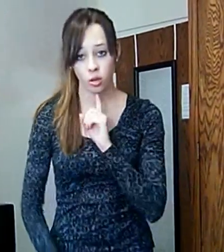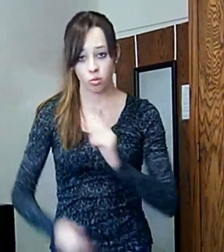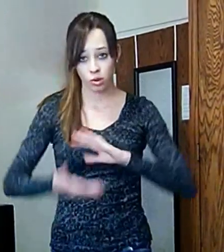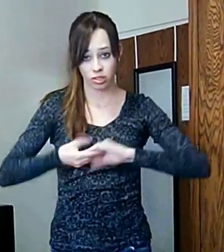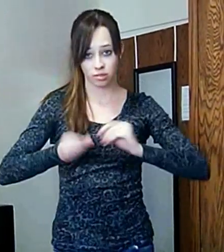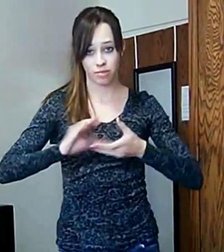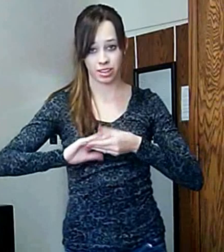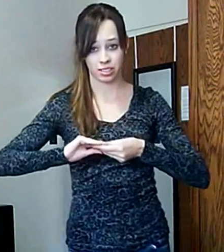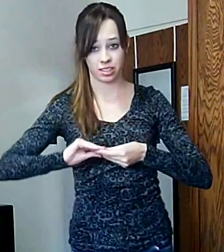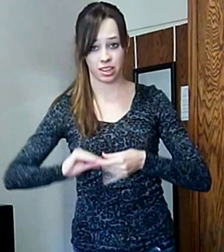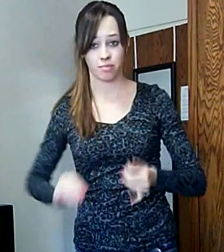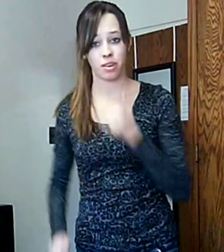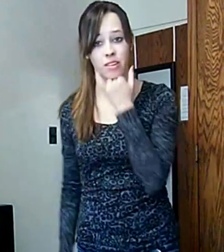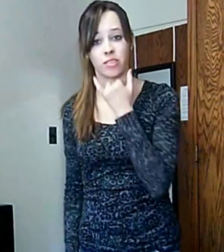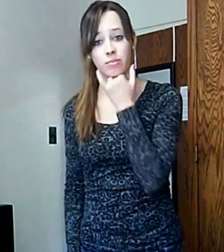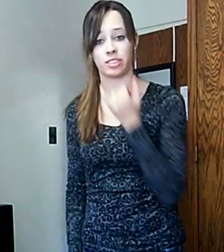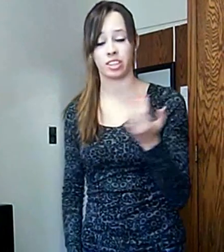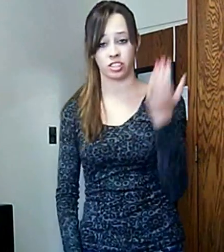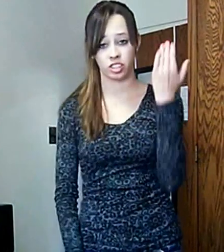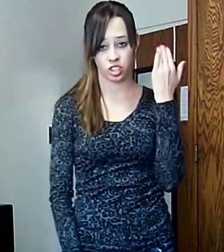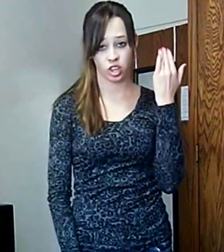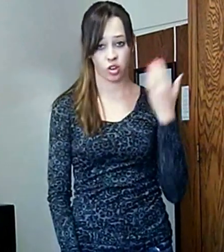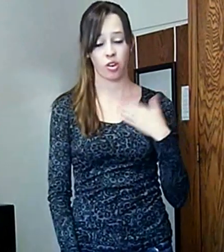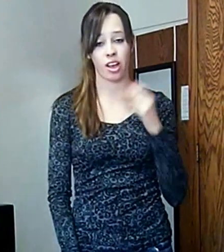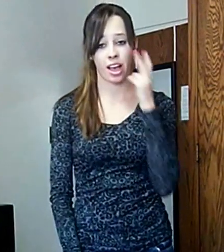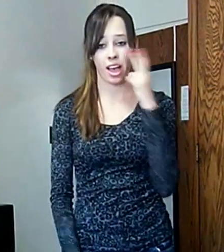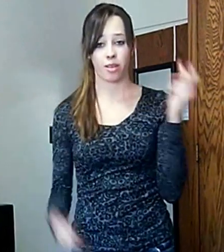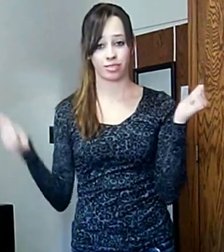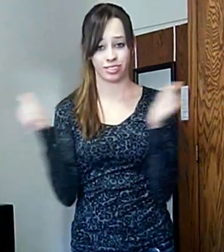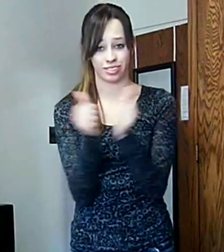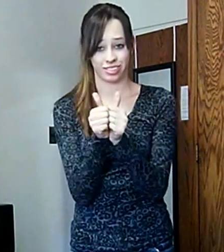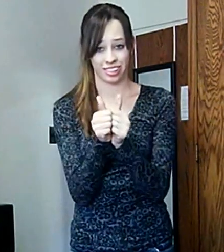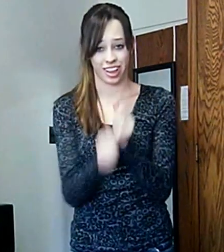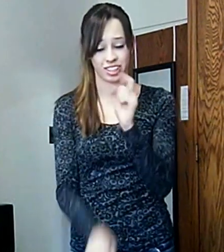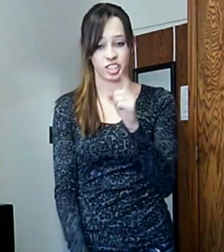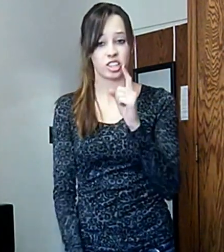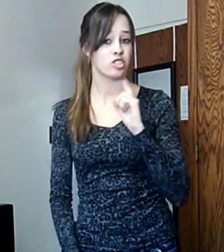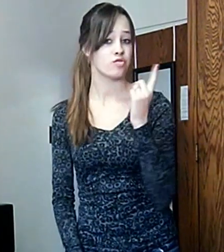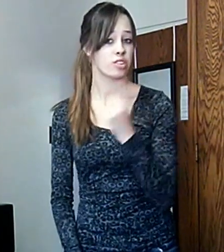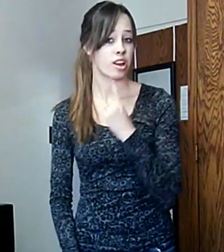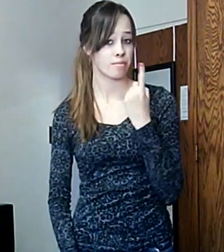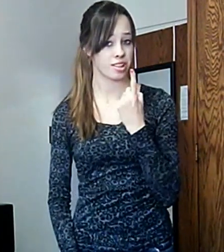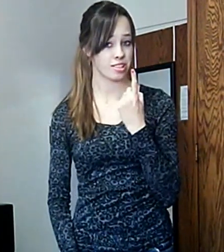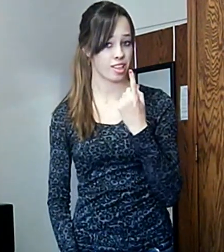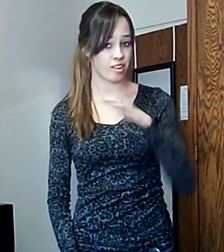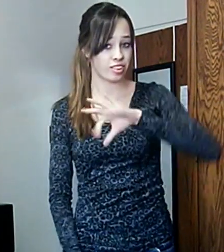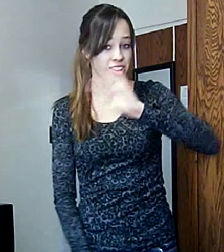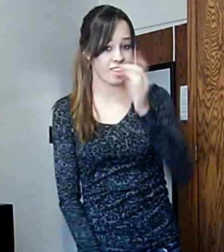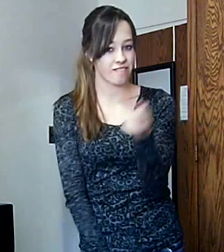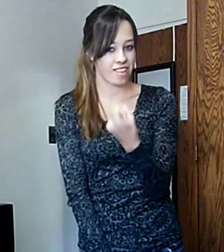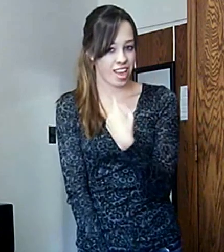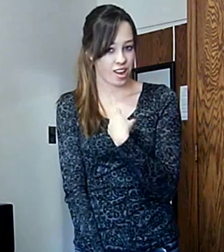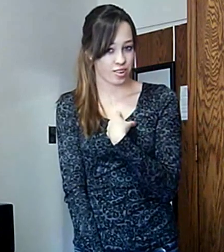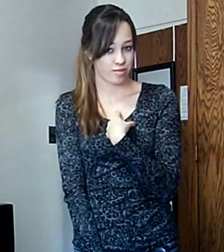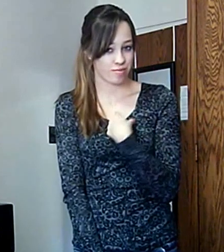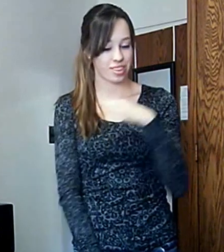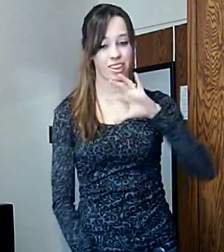Once upon a time, a few mistakes ago, I was in your sights, you got me alone You found me,